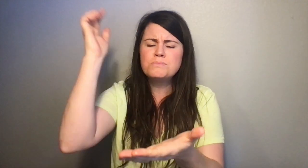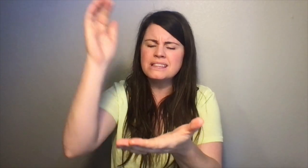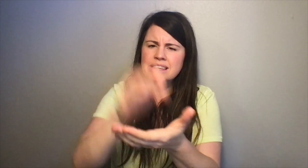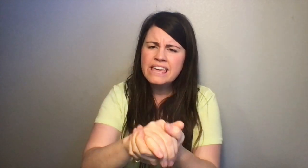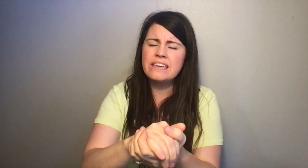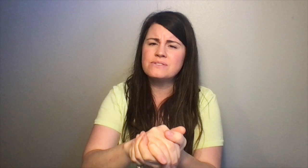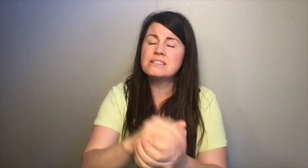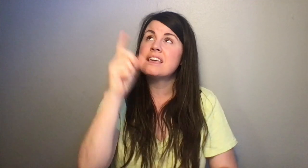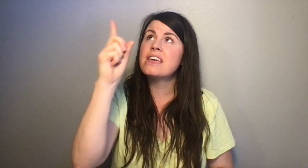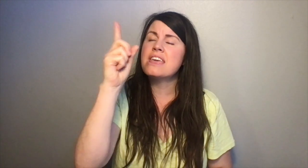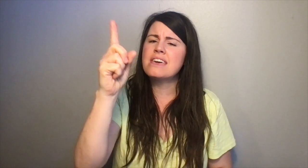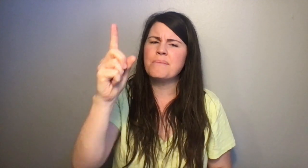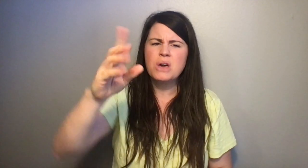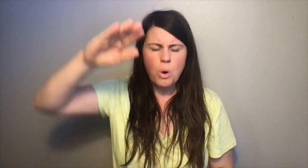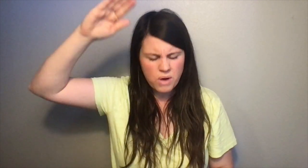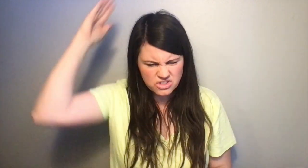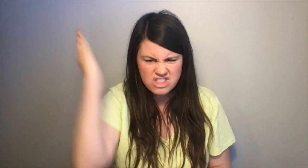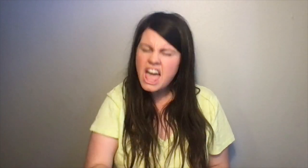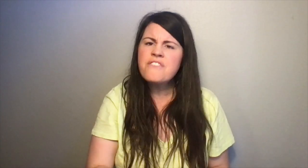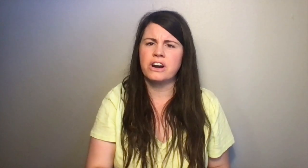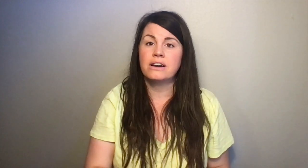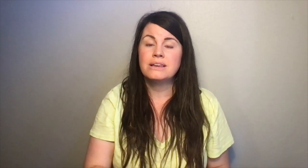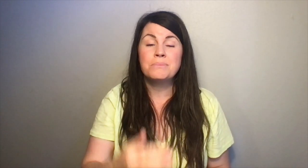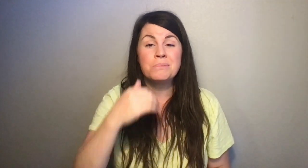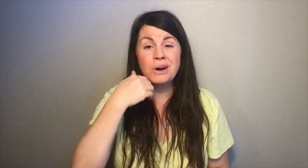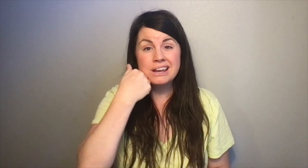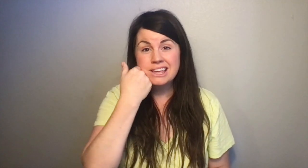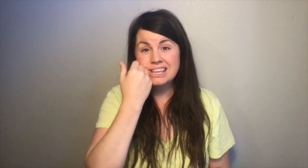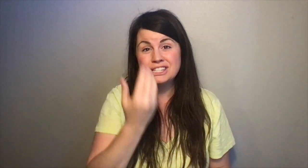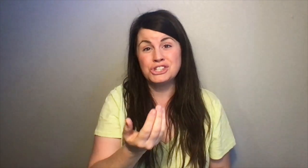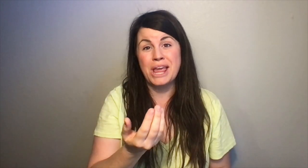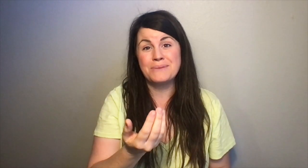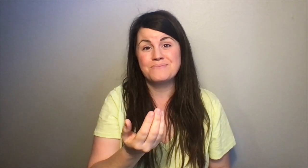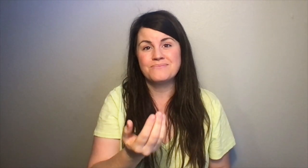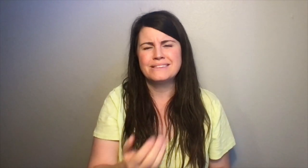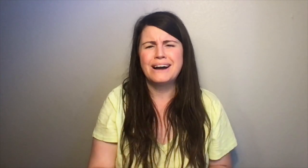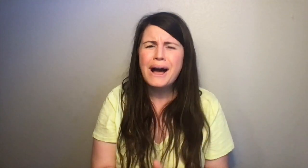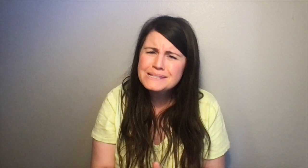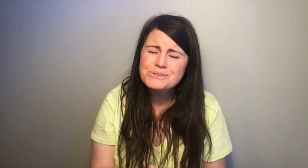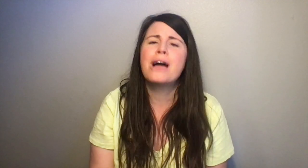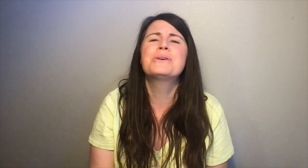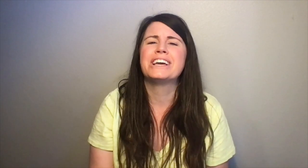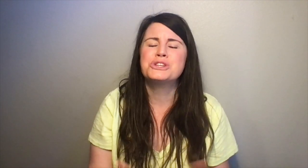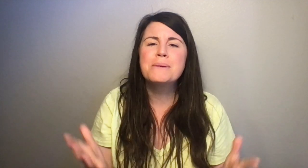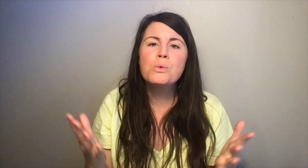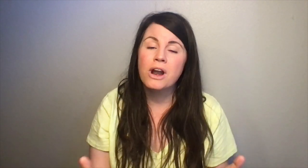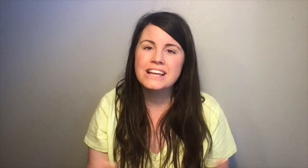believes in him will never be put to shame. Awesome job, you guys. Do you remember where that's